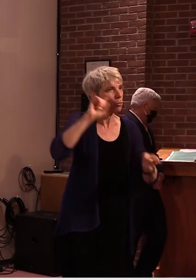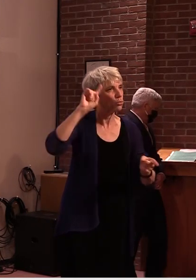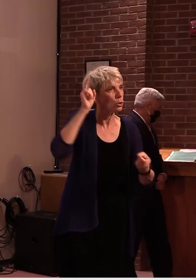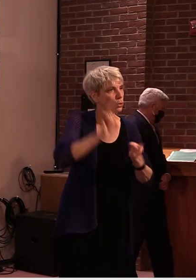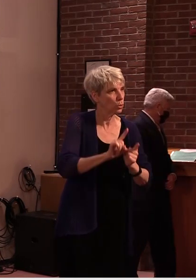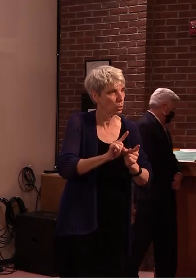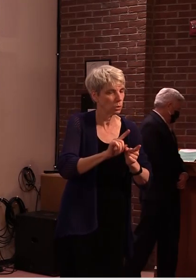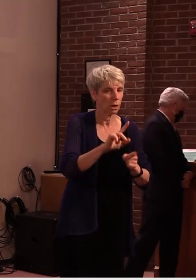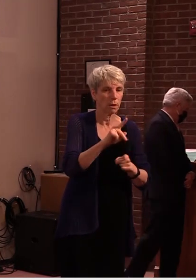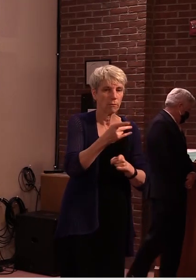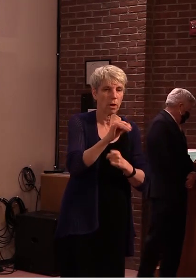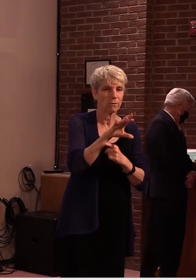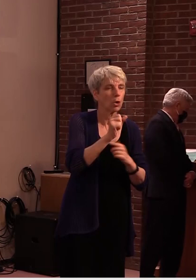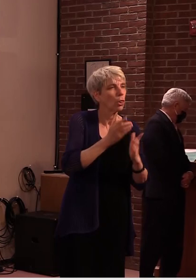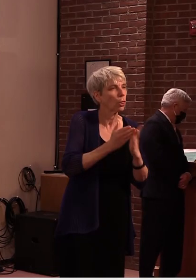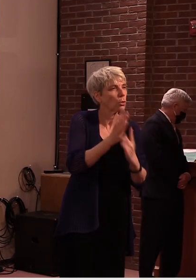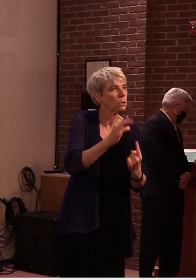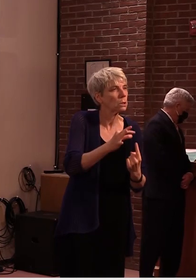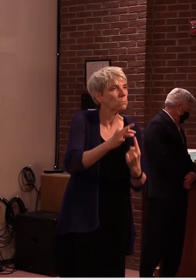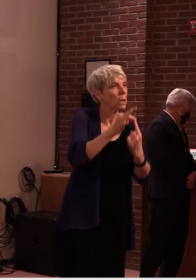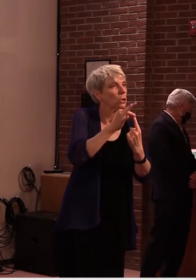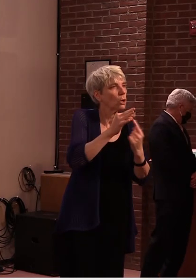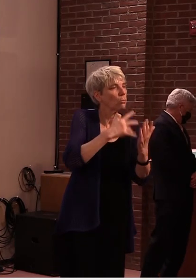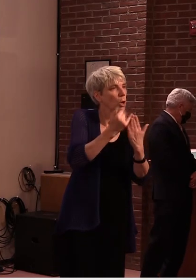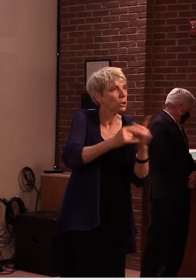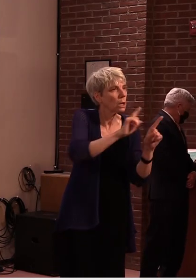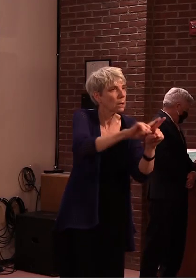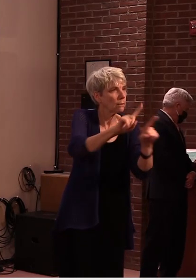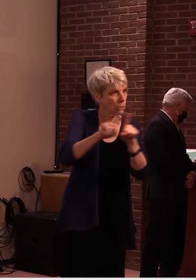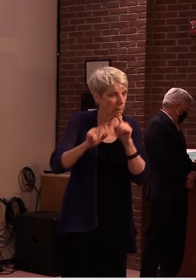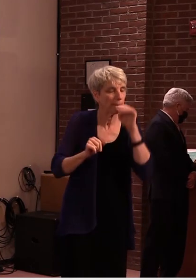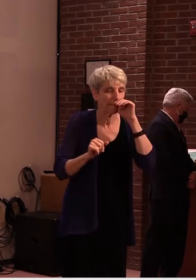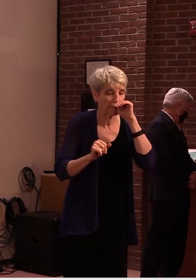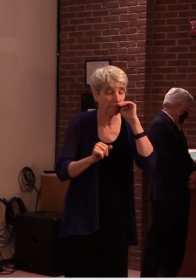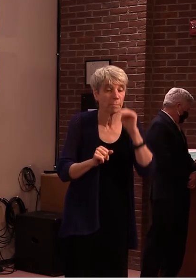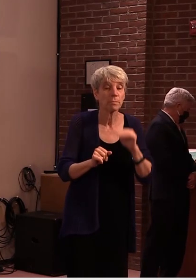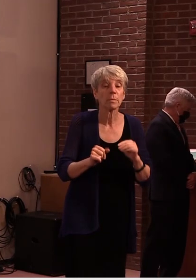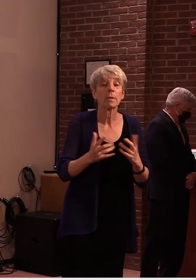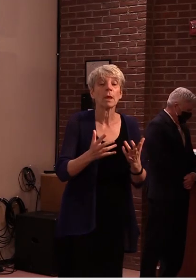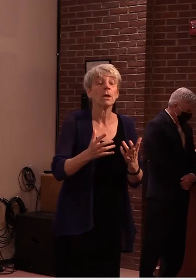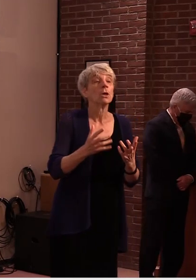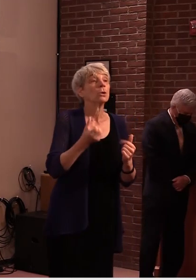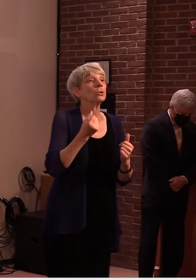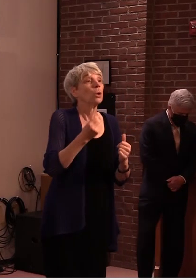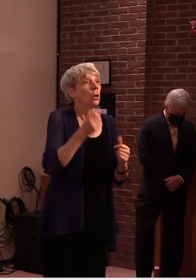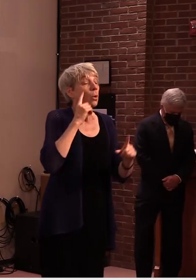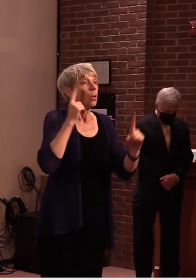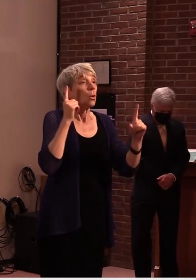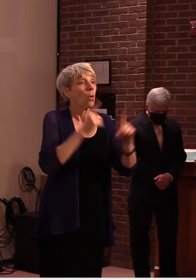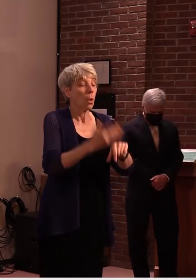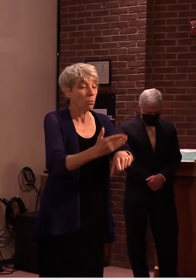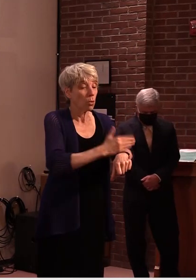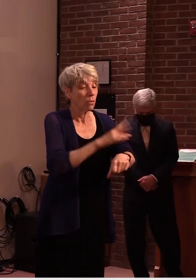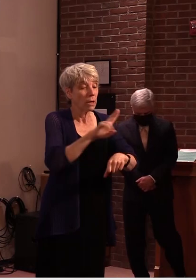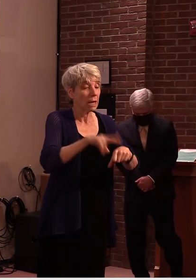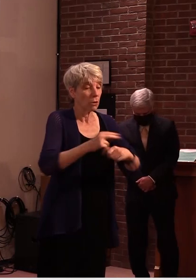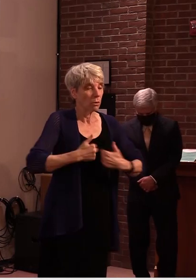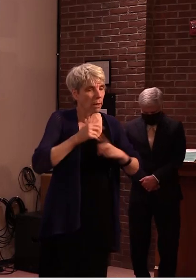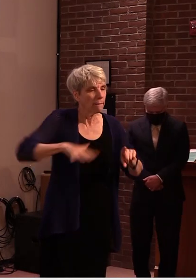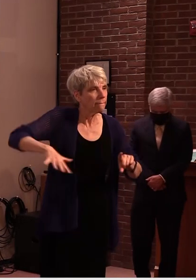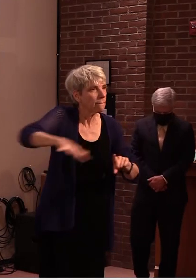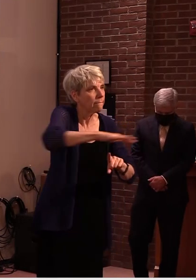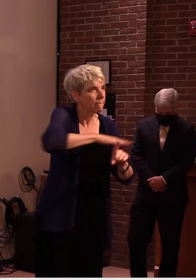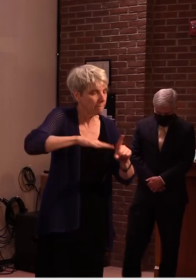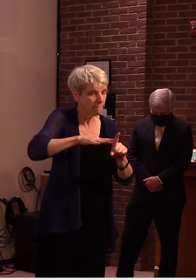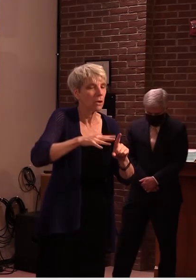projects and when it comes to the natural resources restoration work um have an active contract with the university of vermont